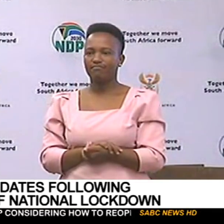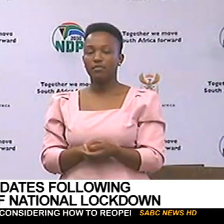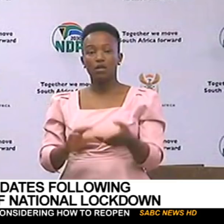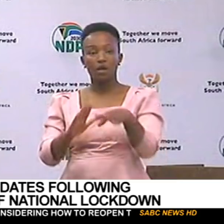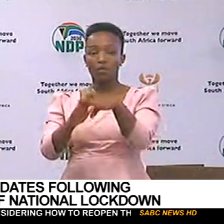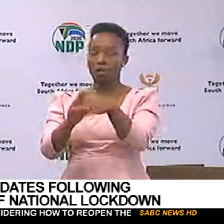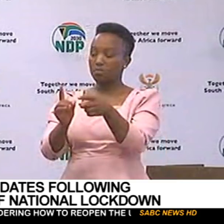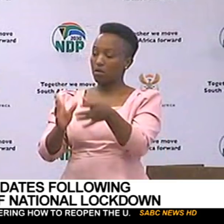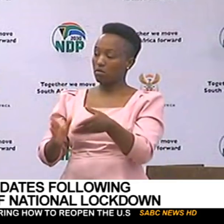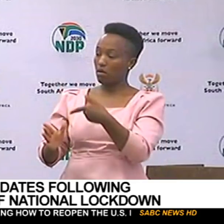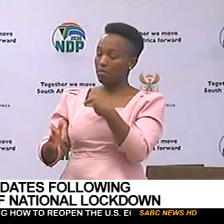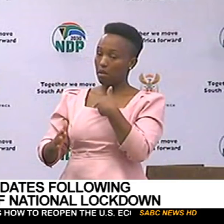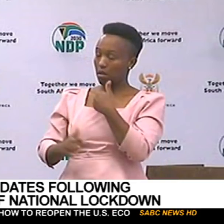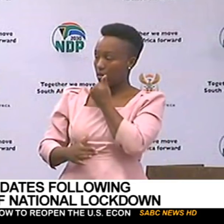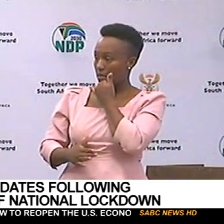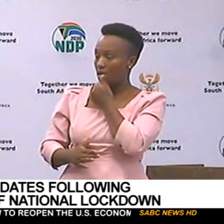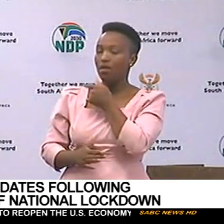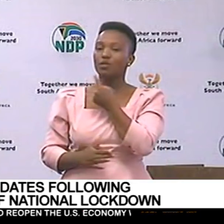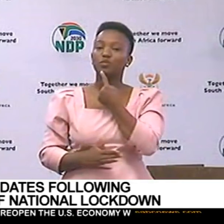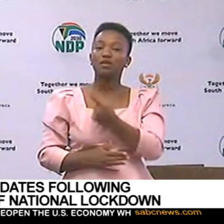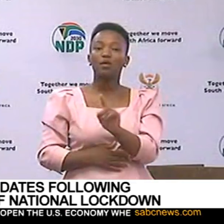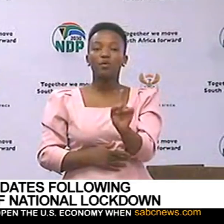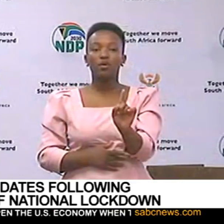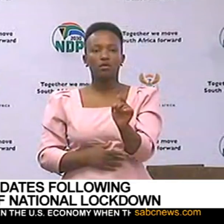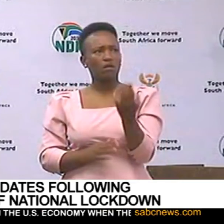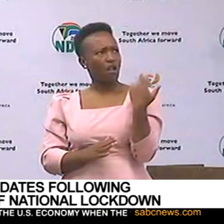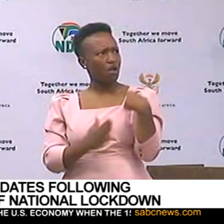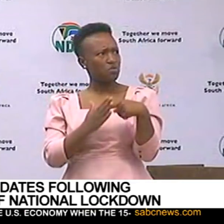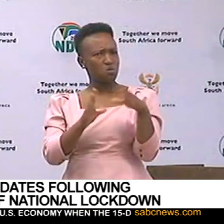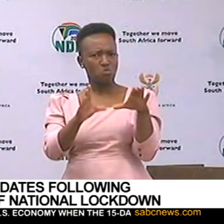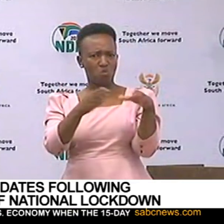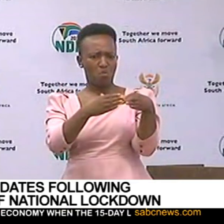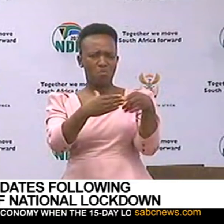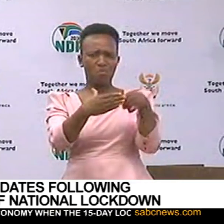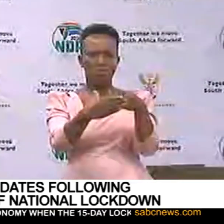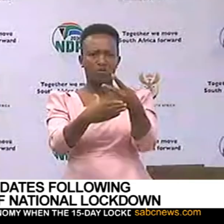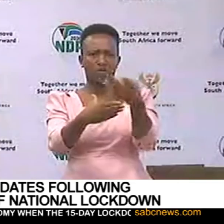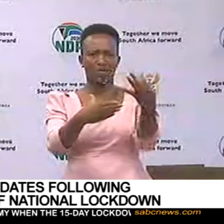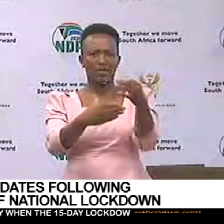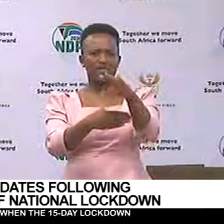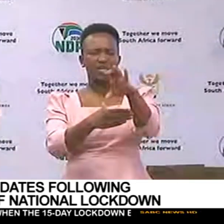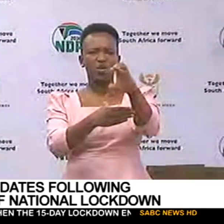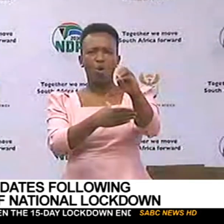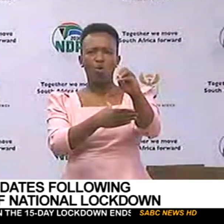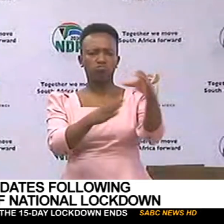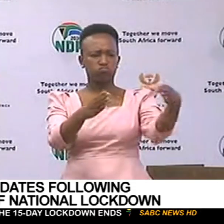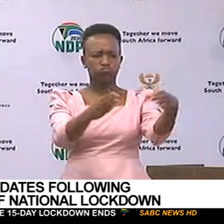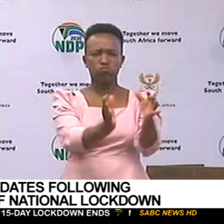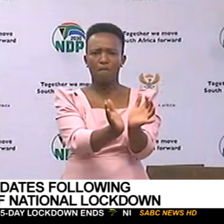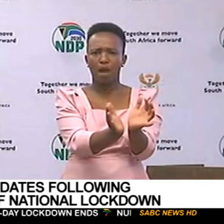Program Director, I'm happy to say, last week a group of 23 CEOs gathered together